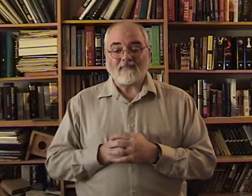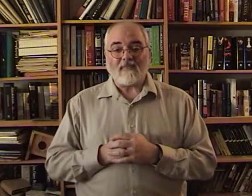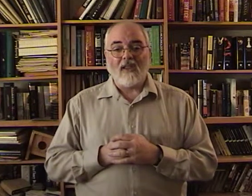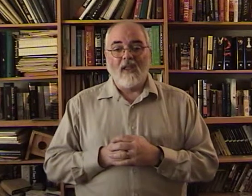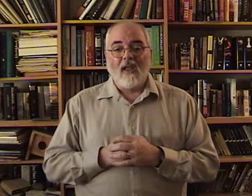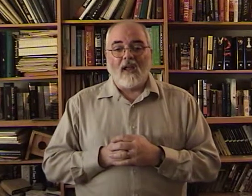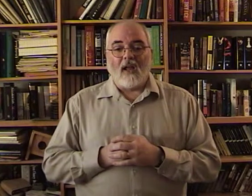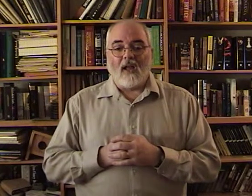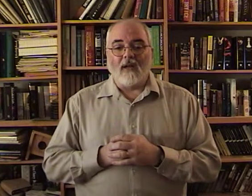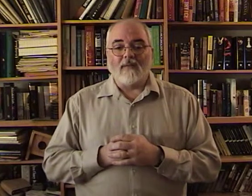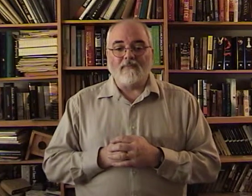Um.